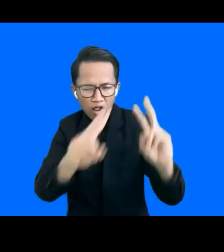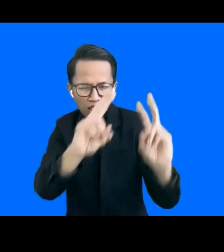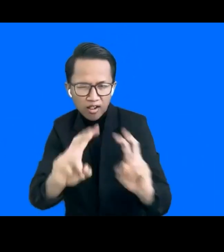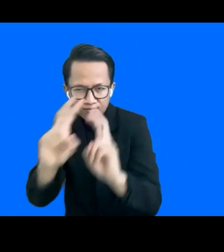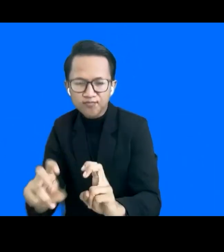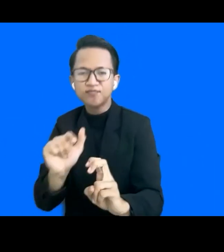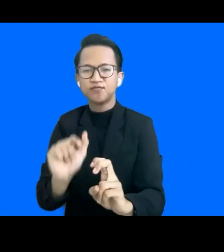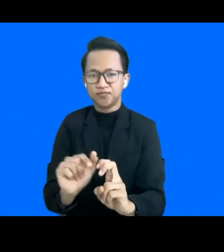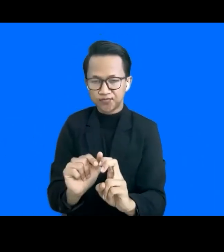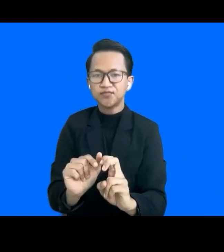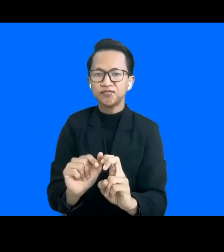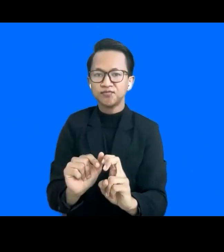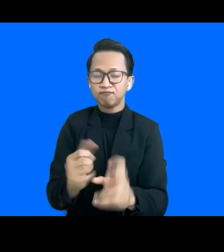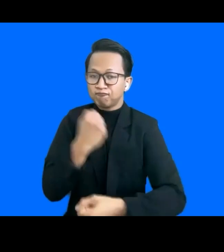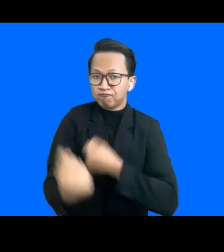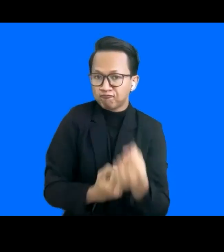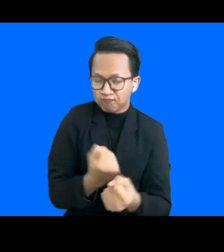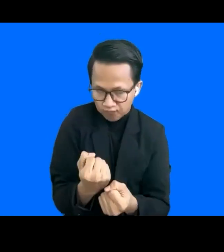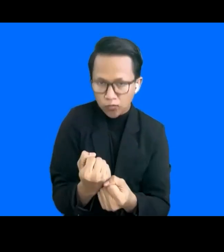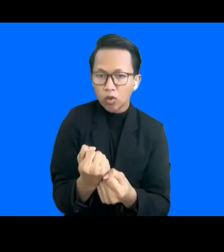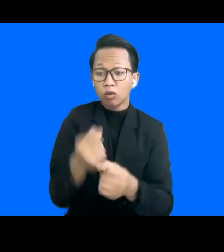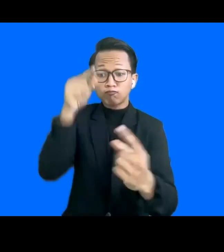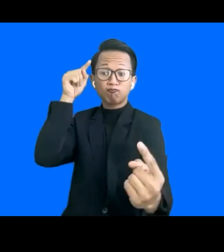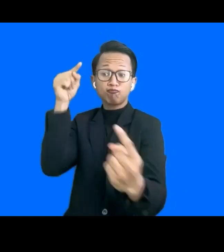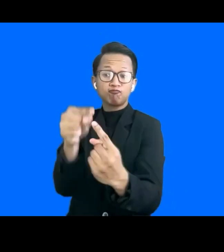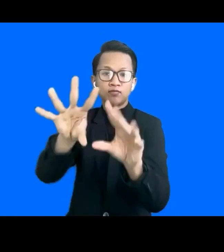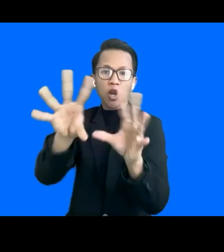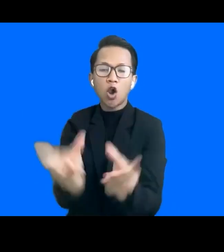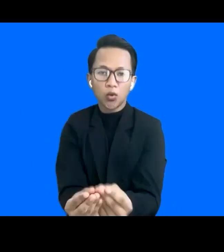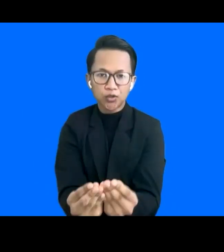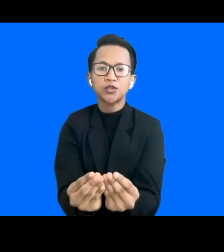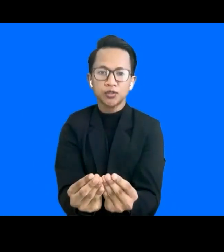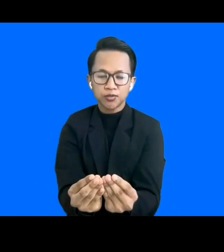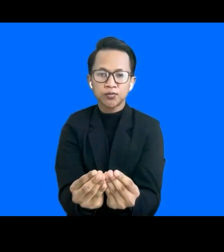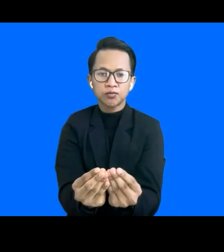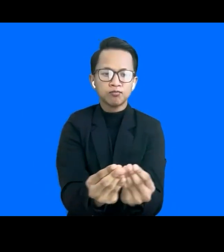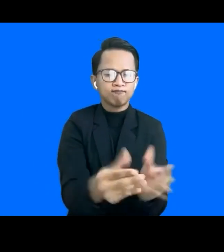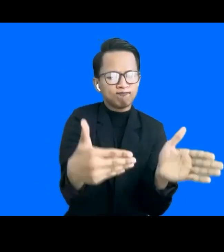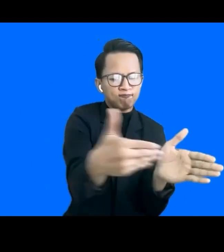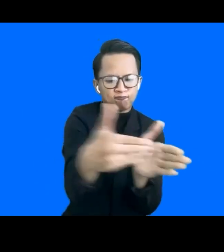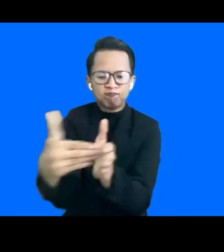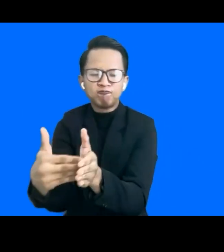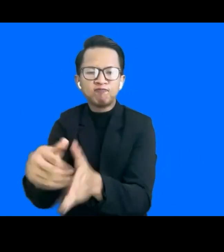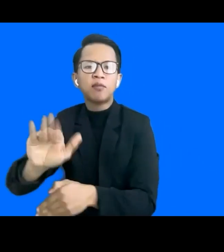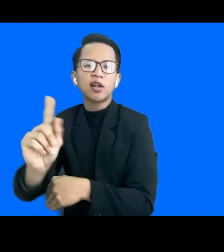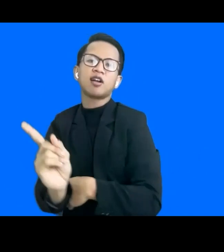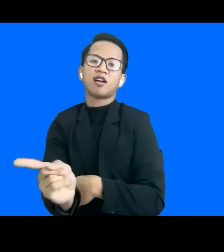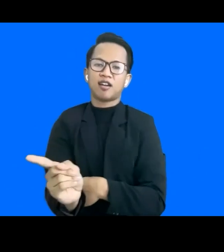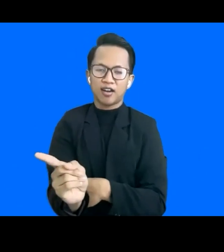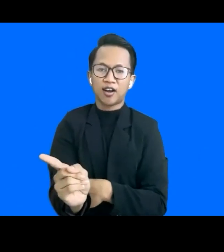actions and commitments to improve inclusivity, significant barriers still remain for the inclusion of over